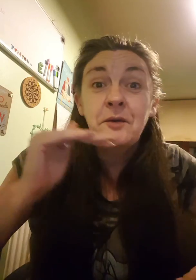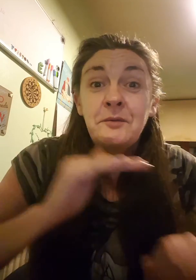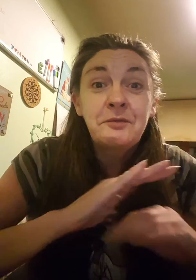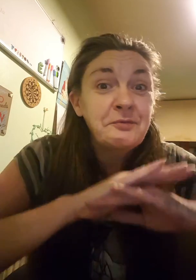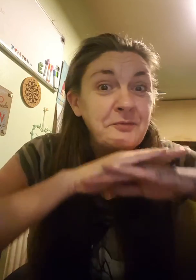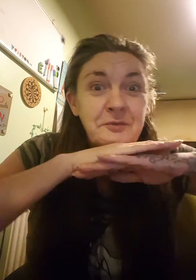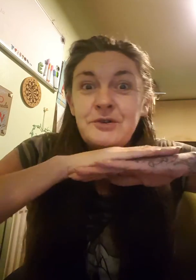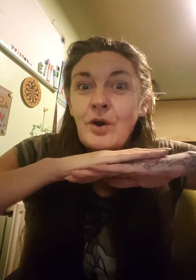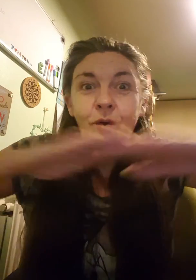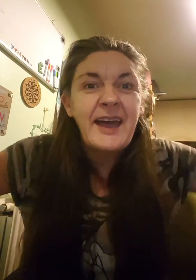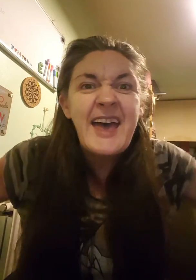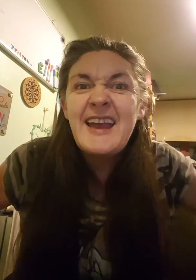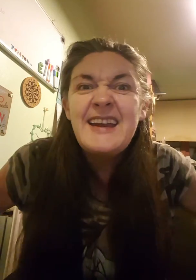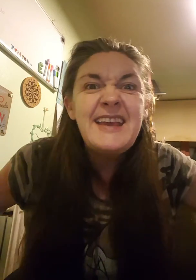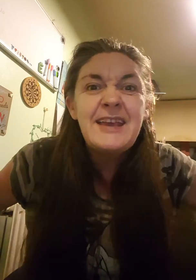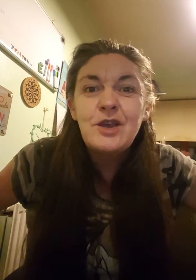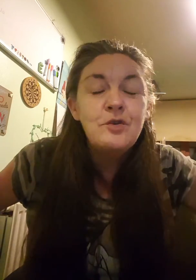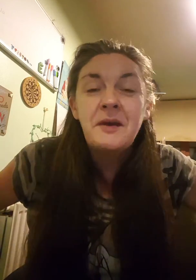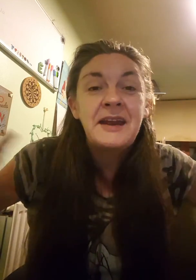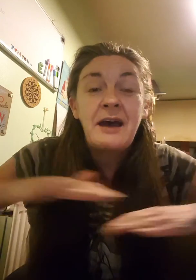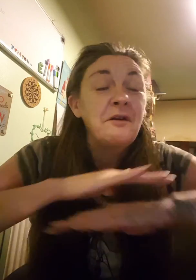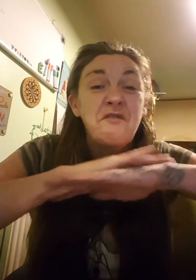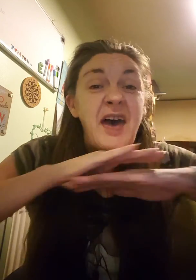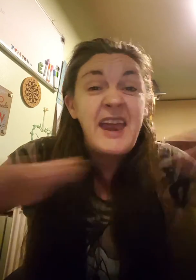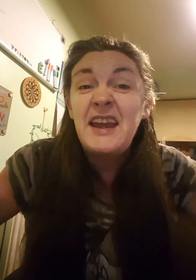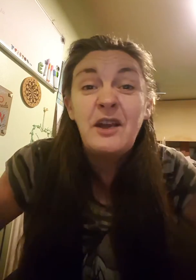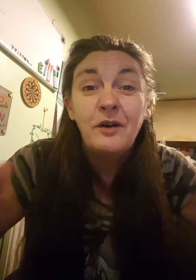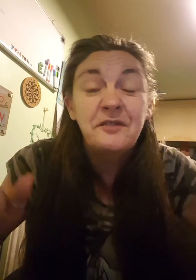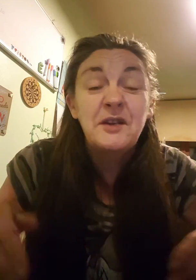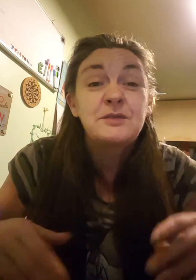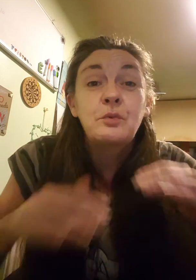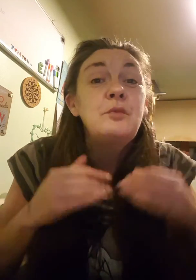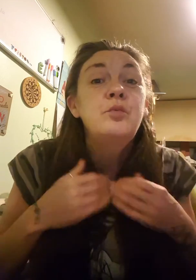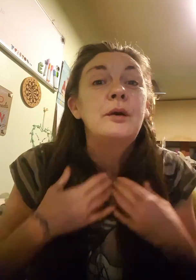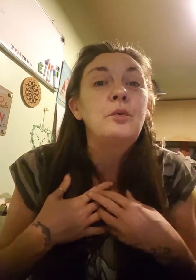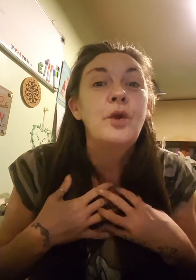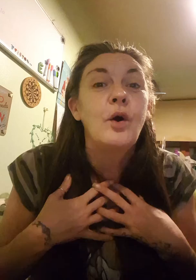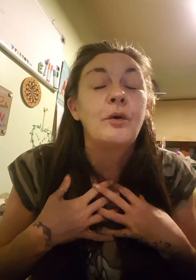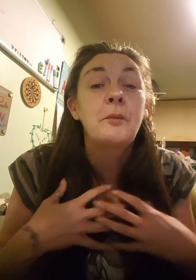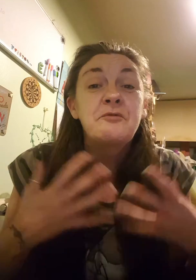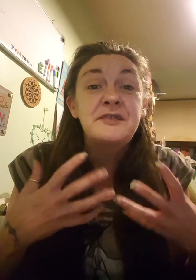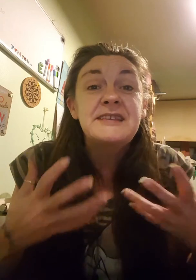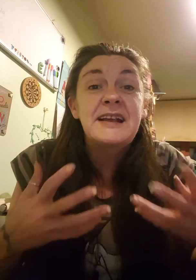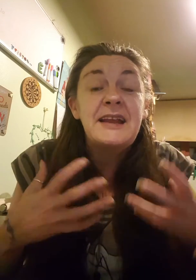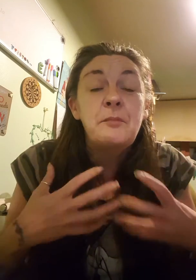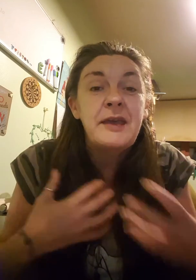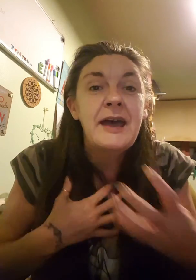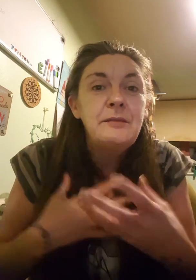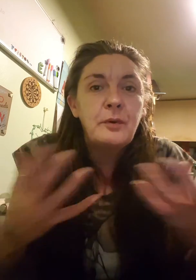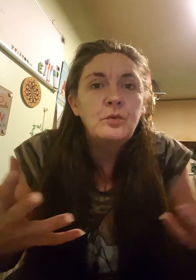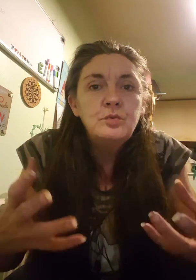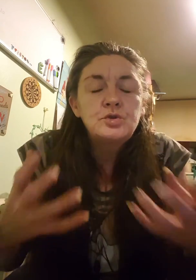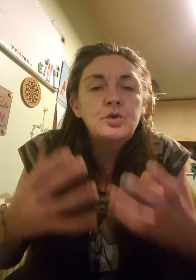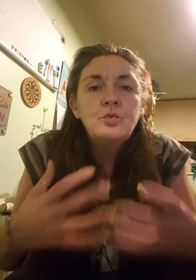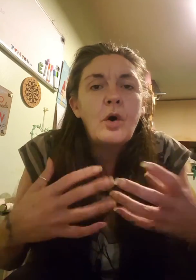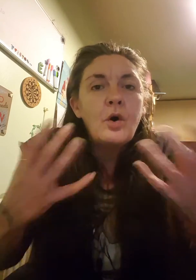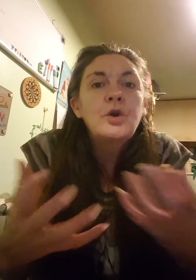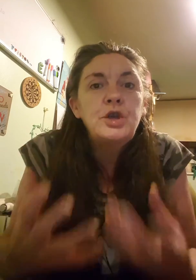knock any human out of any of us. We will not physically be able to argue